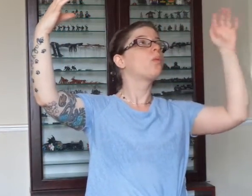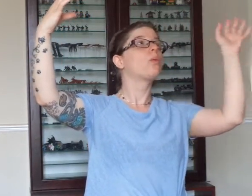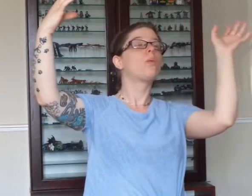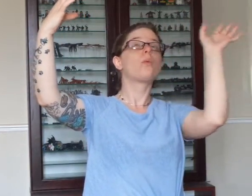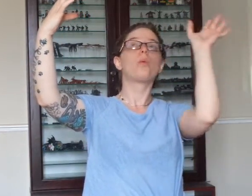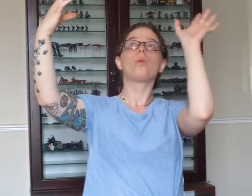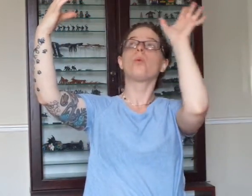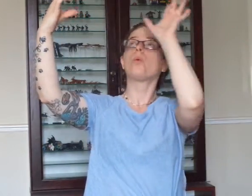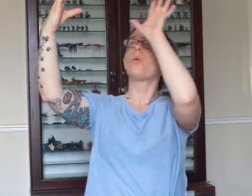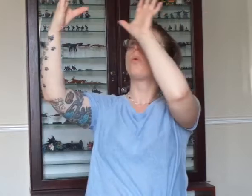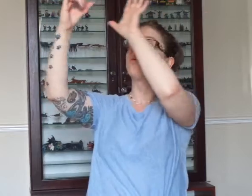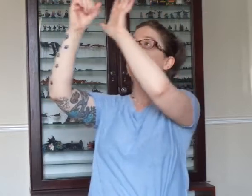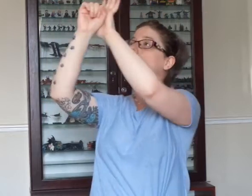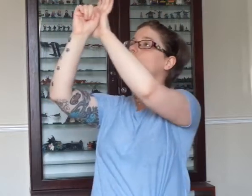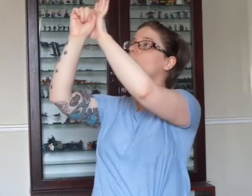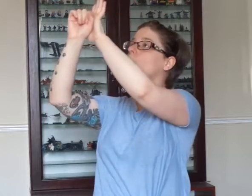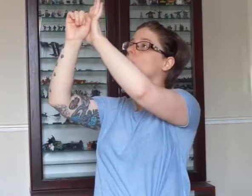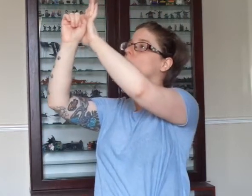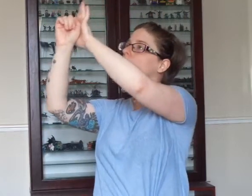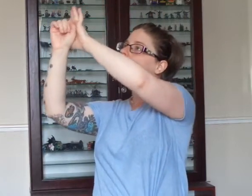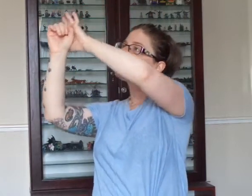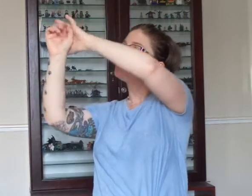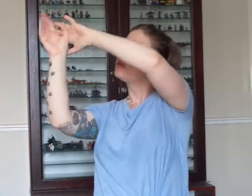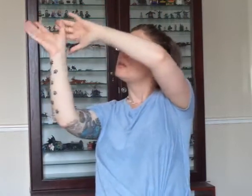They rain and they snow on everyone.